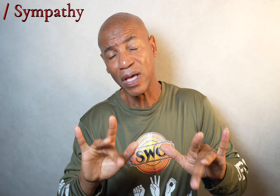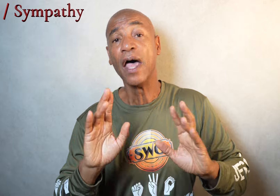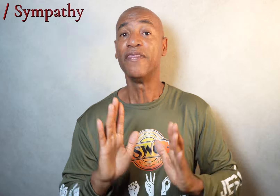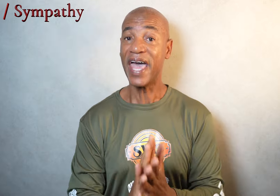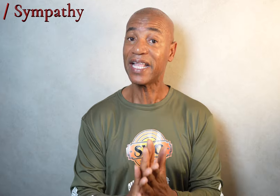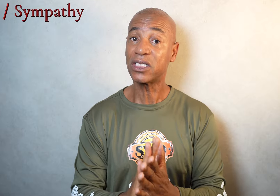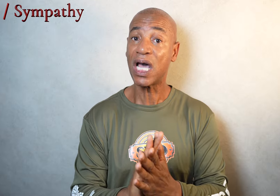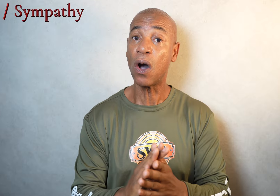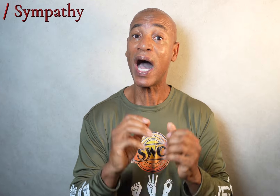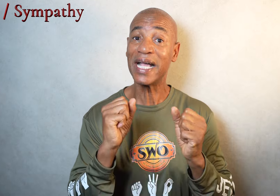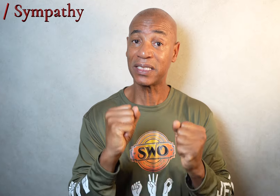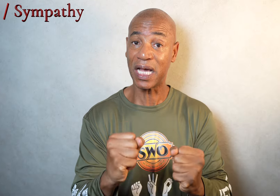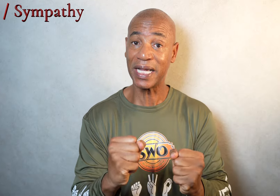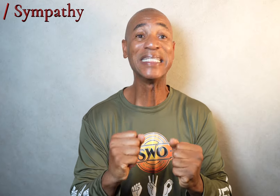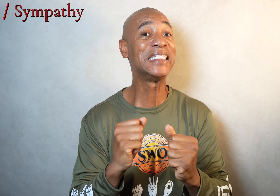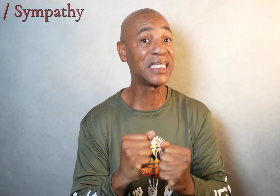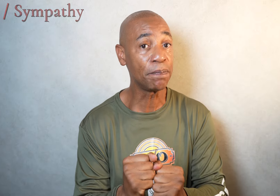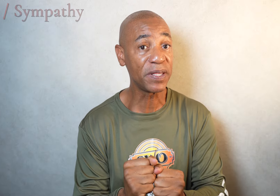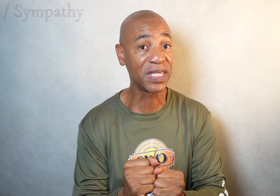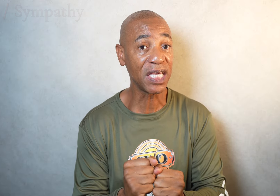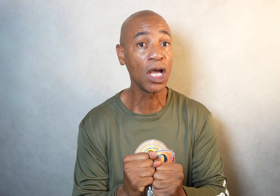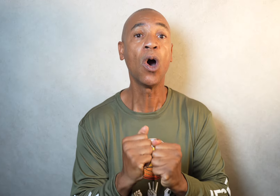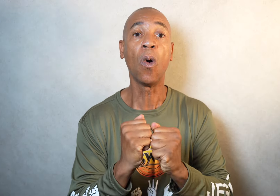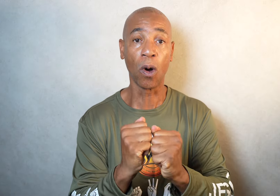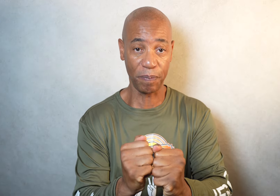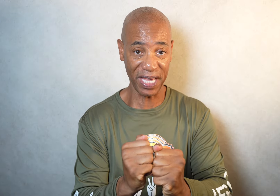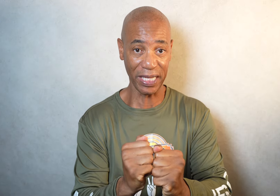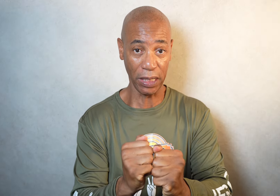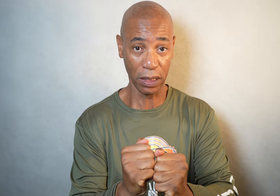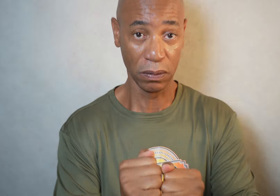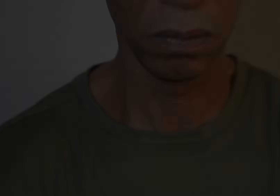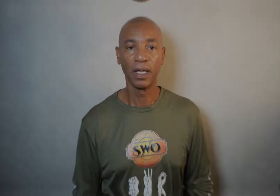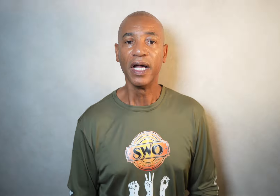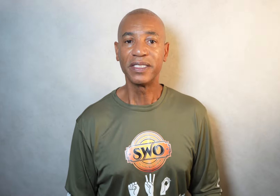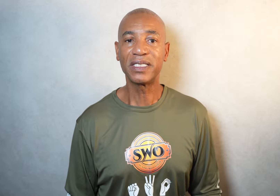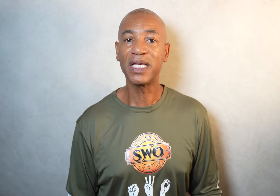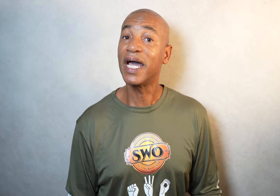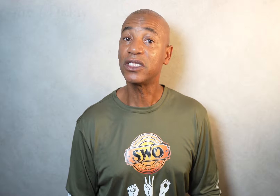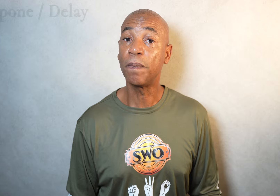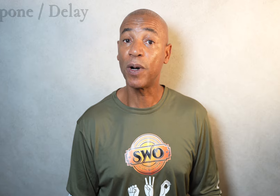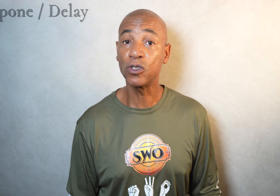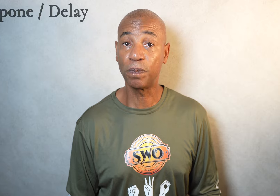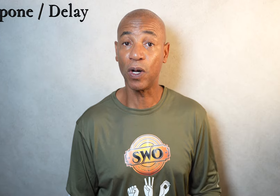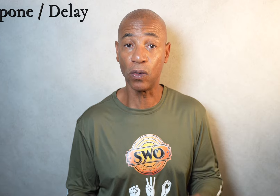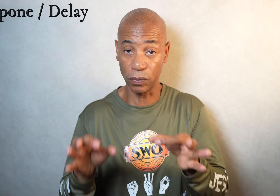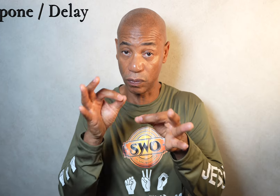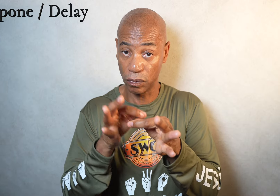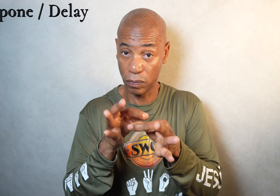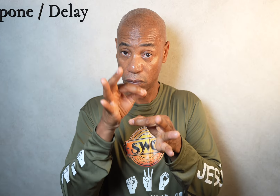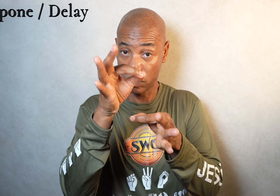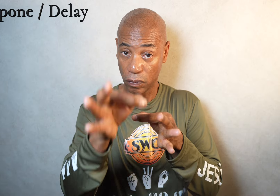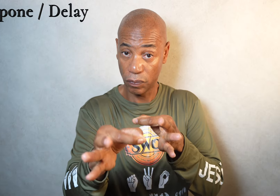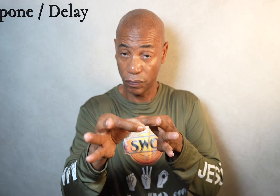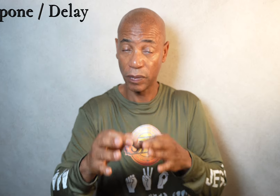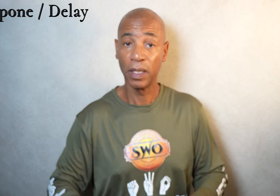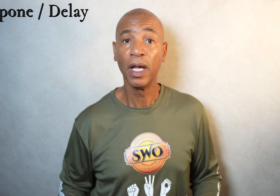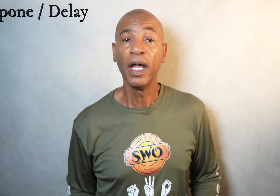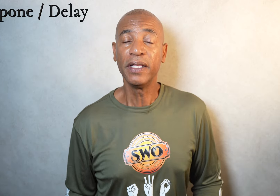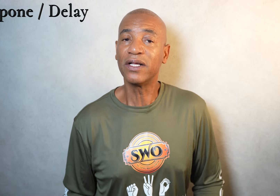That is how I sign sympathy or pity. The sign to postpone. Now,